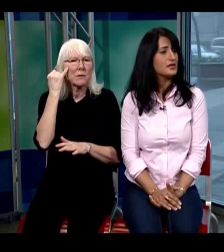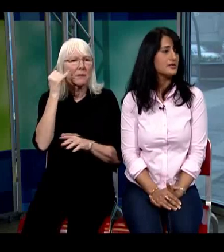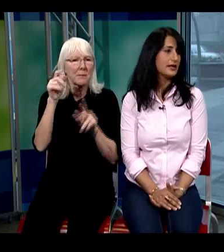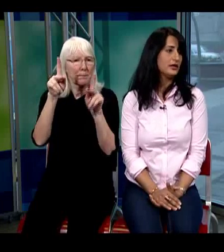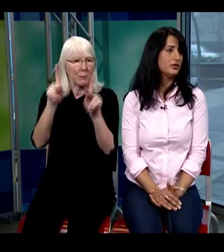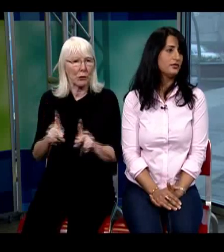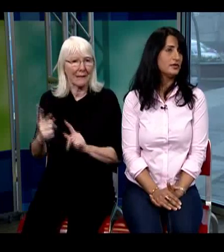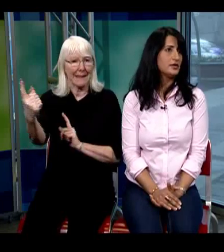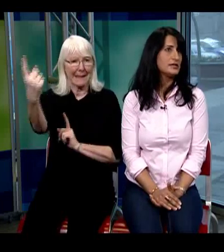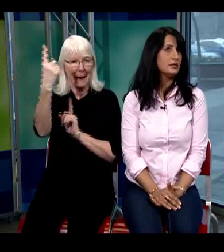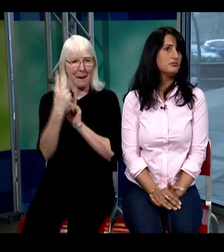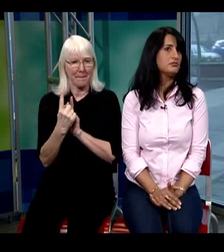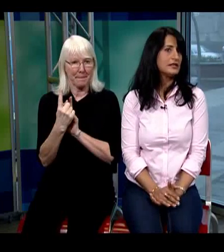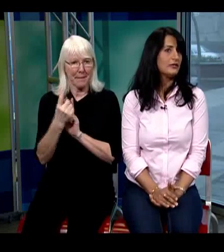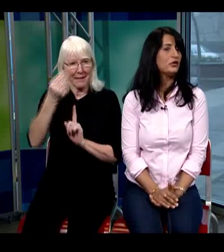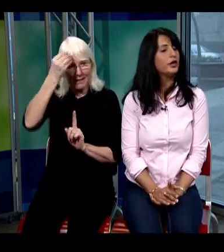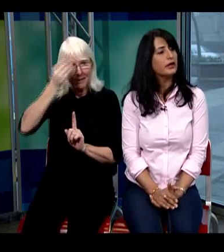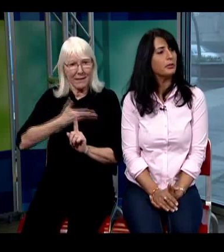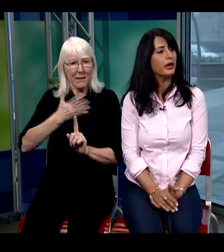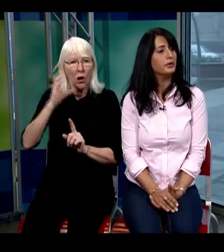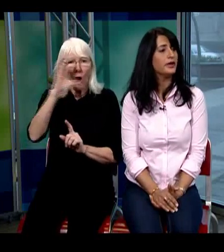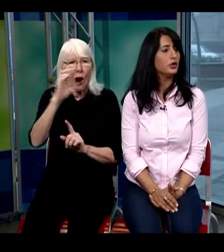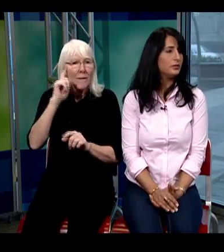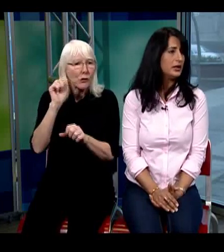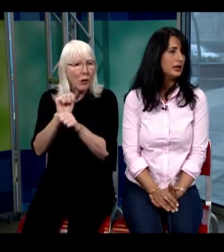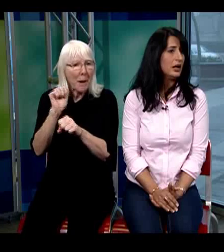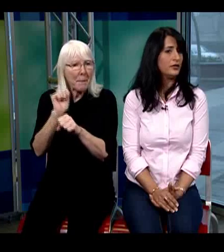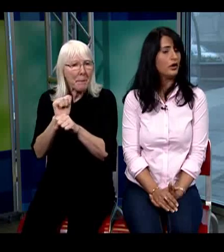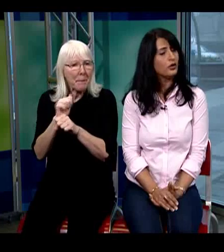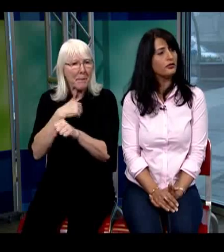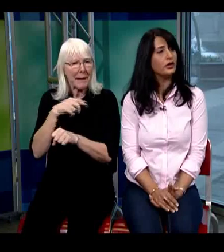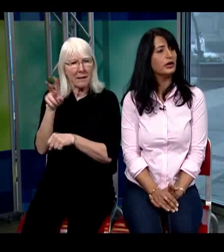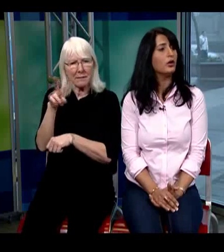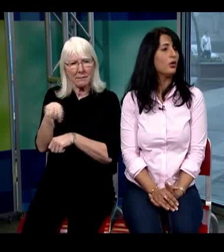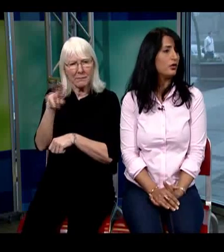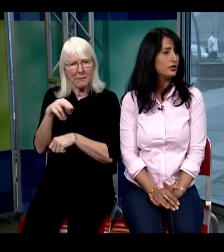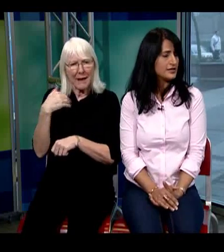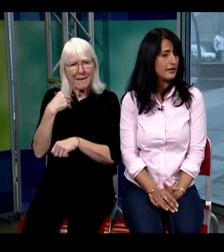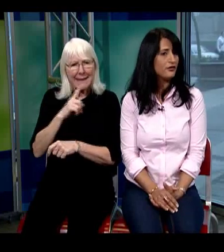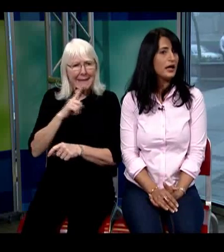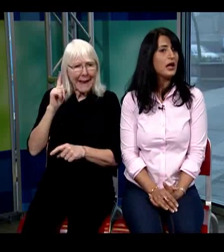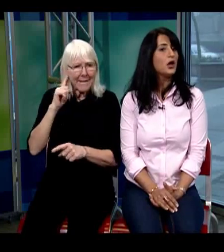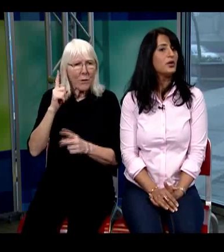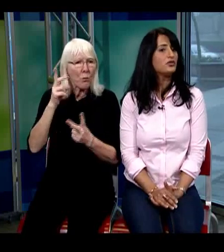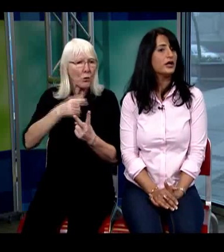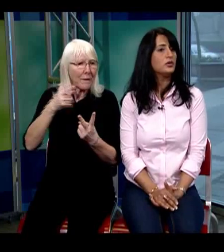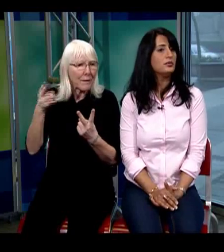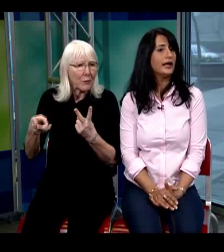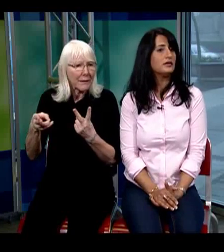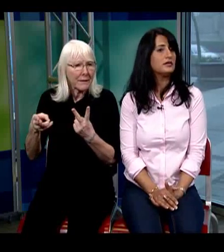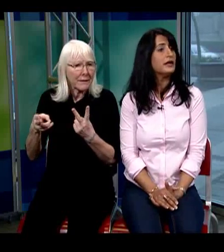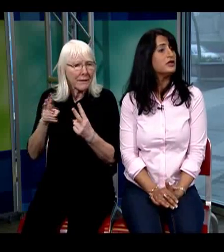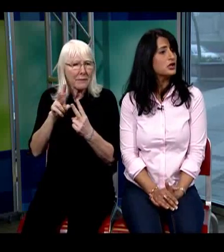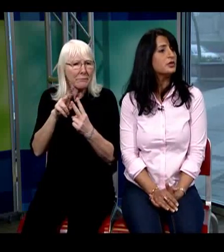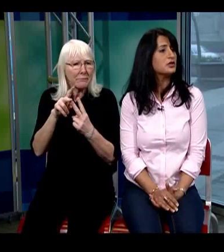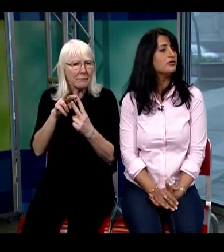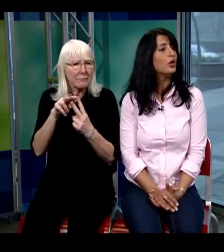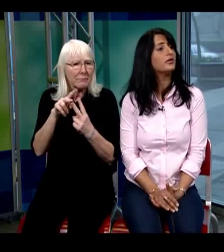some sign of some level of hearing impairment they could be either hard of hearing or Deaf we try to get an interpreter involved